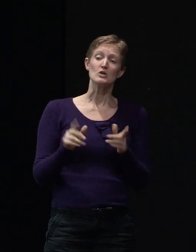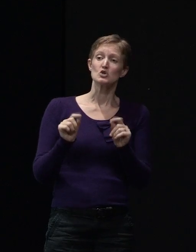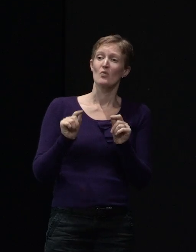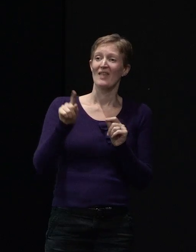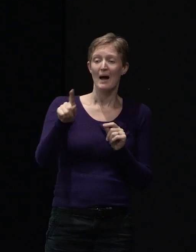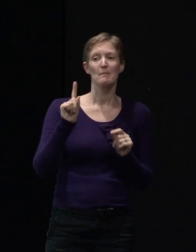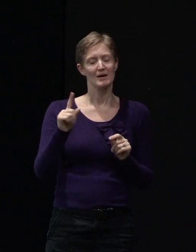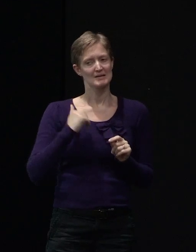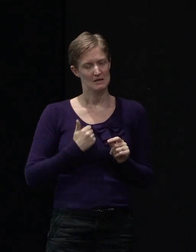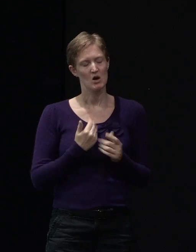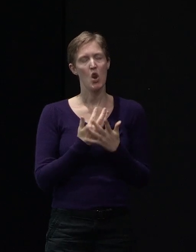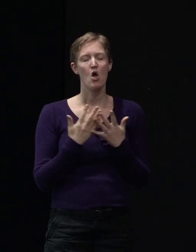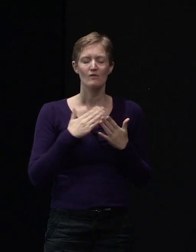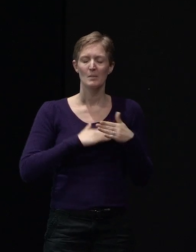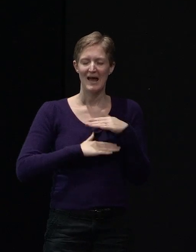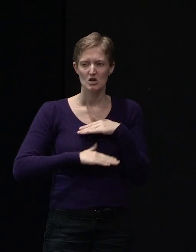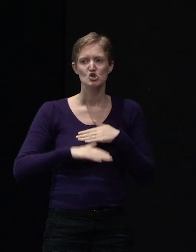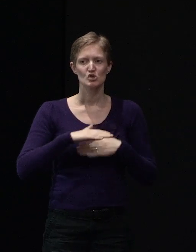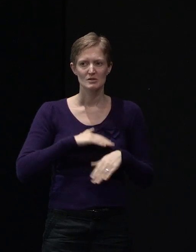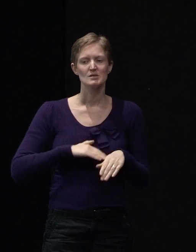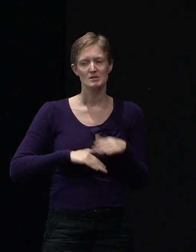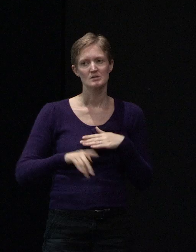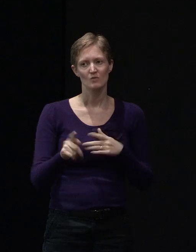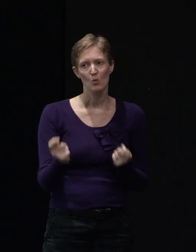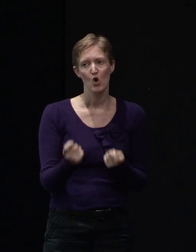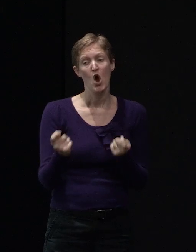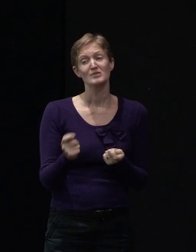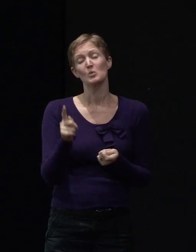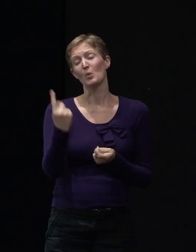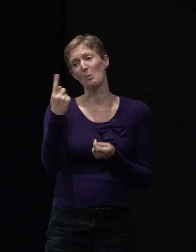and the technique is available. So it is a solution.